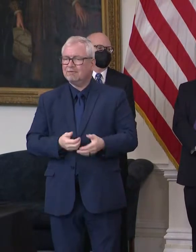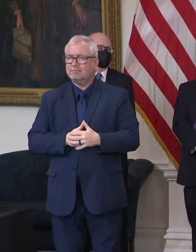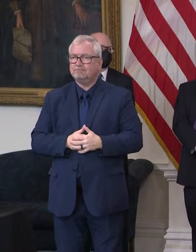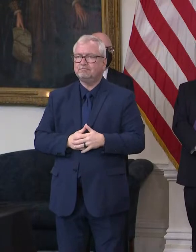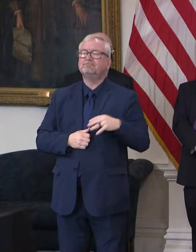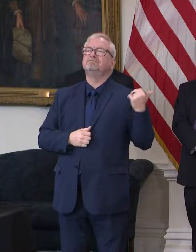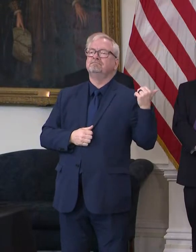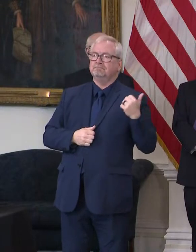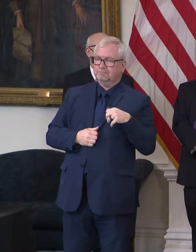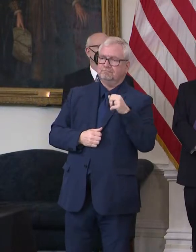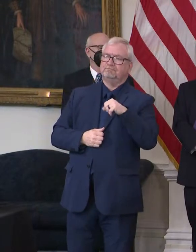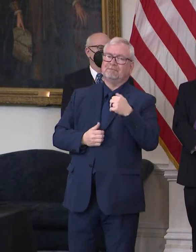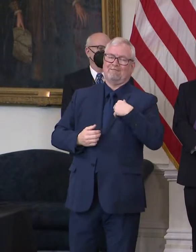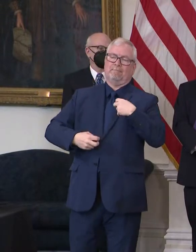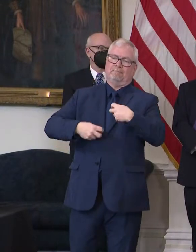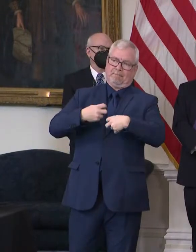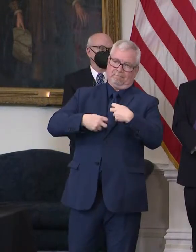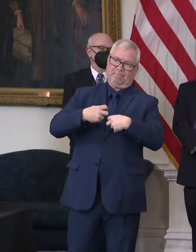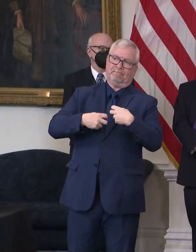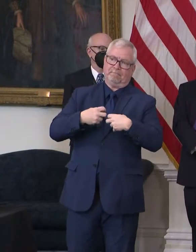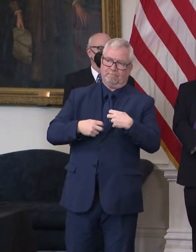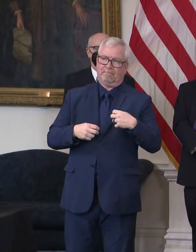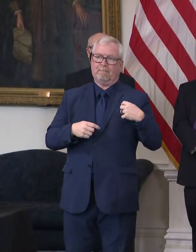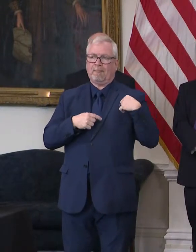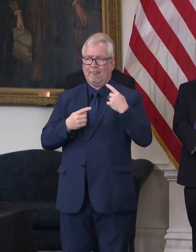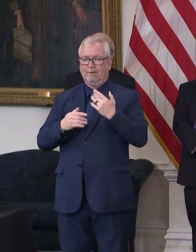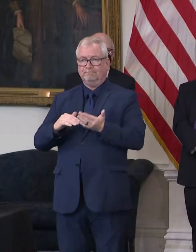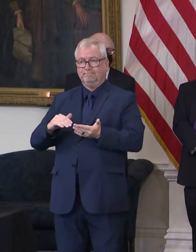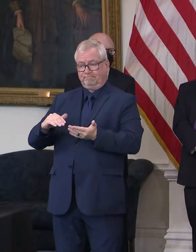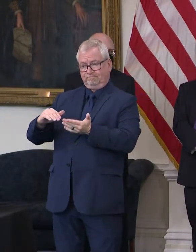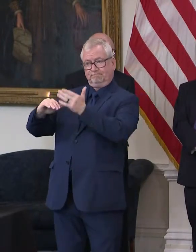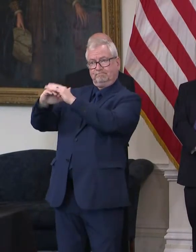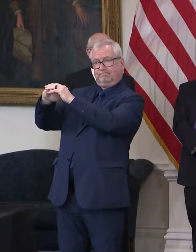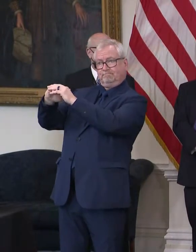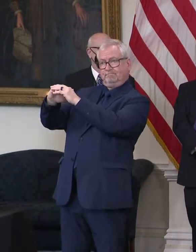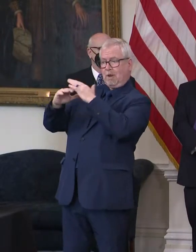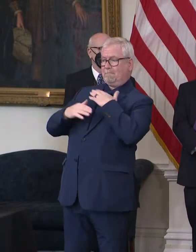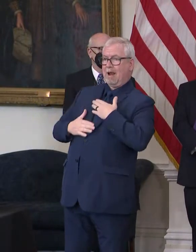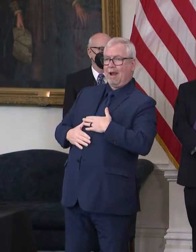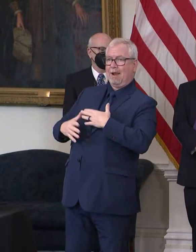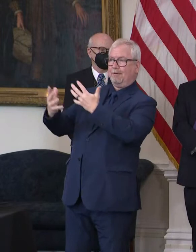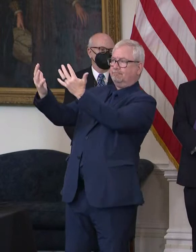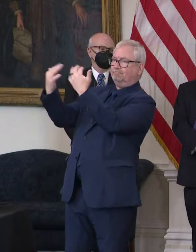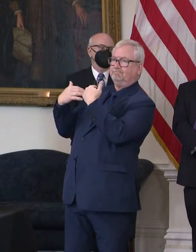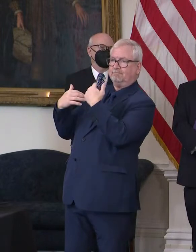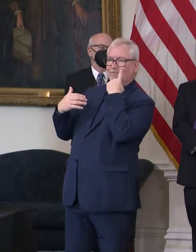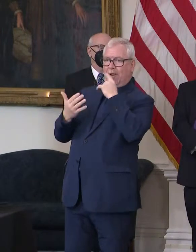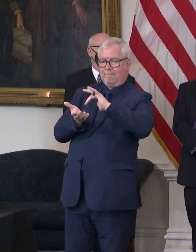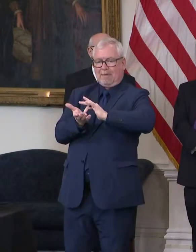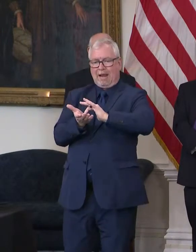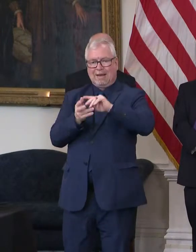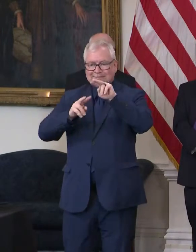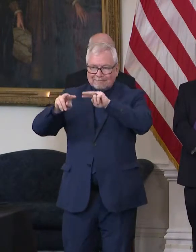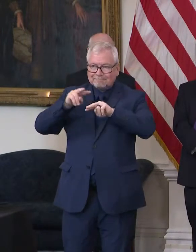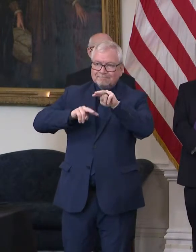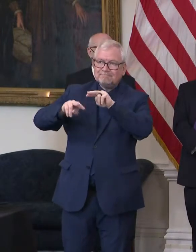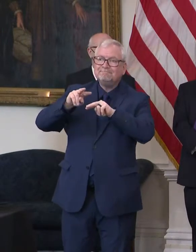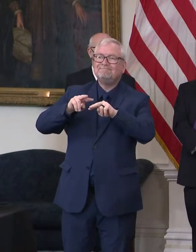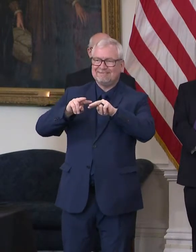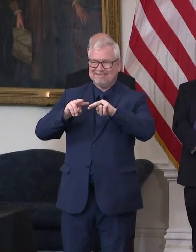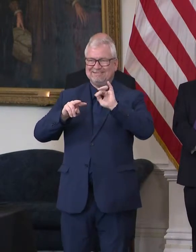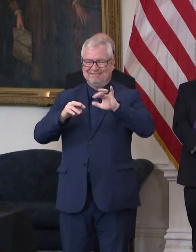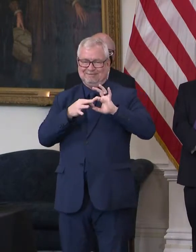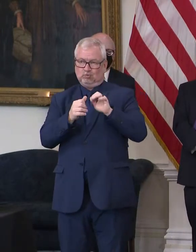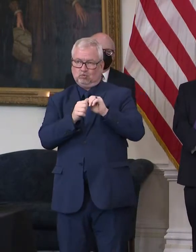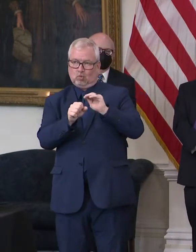an increased problem of bodies at the medical examiner, but that's not COVID-related. mean, there are a few are, but